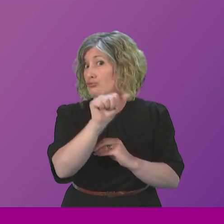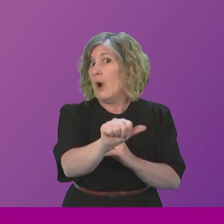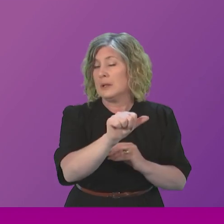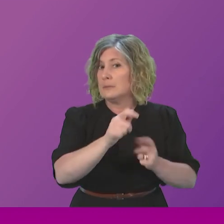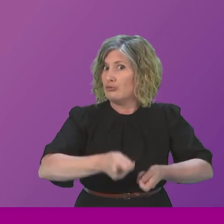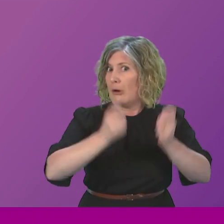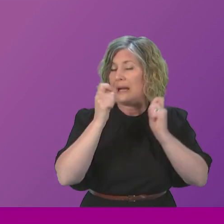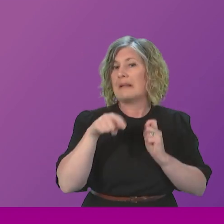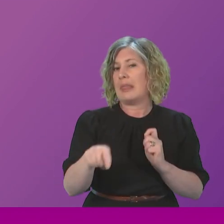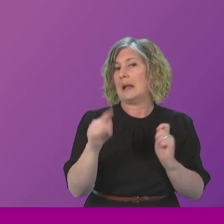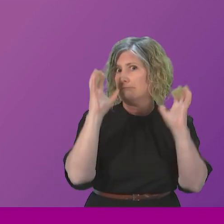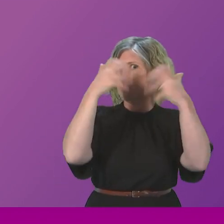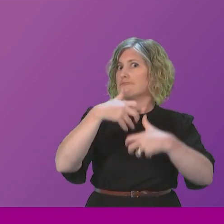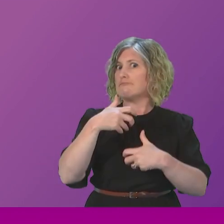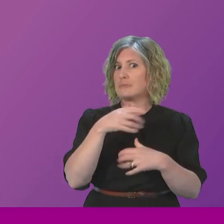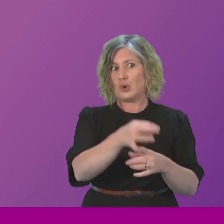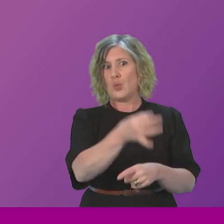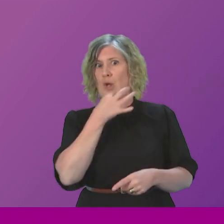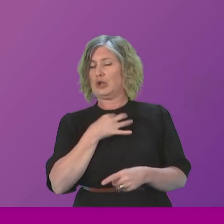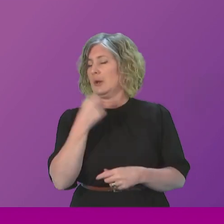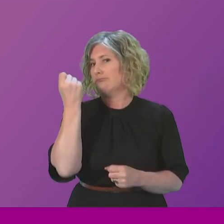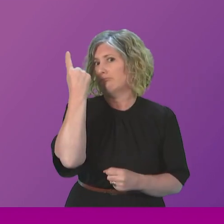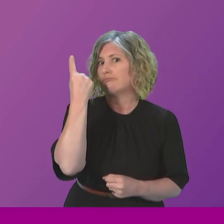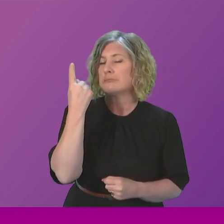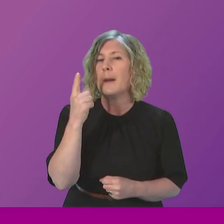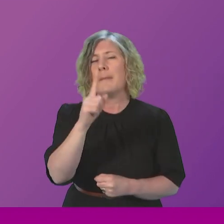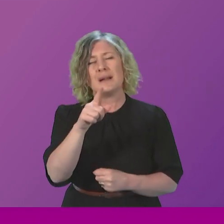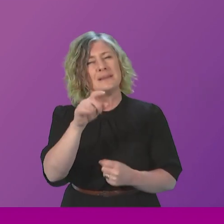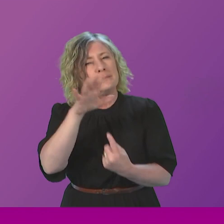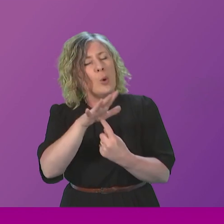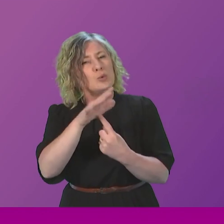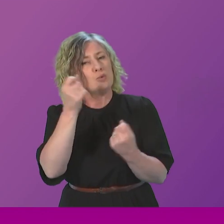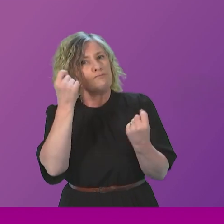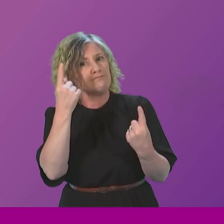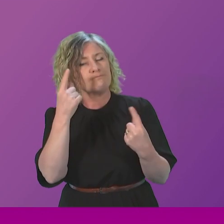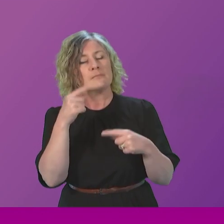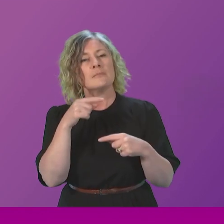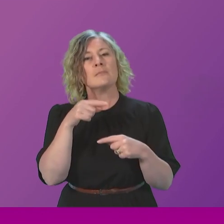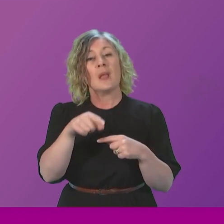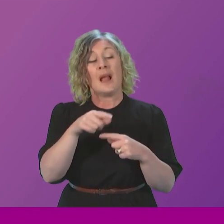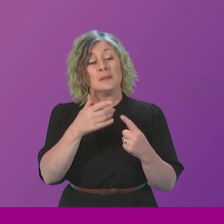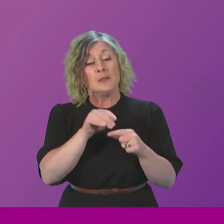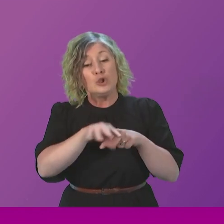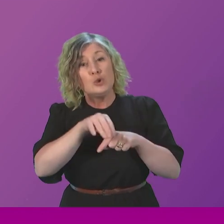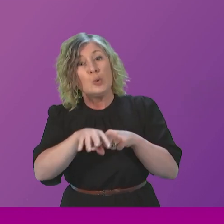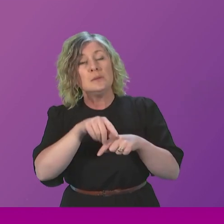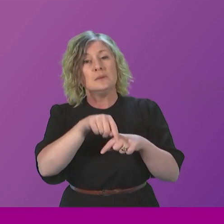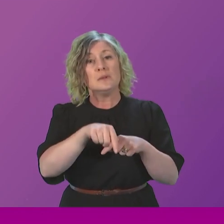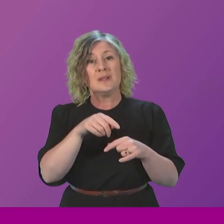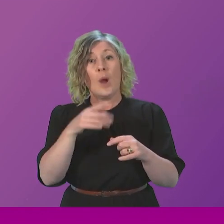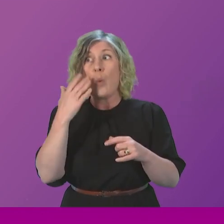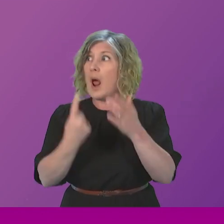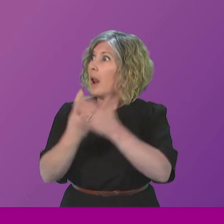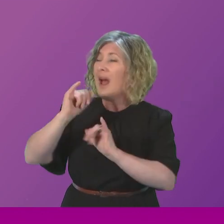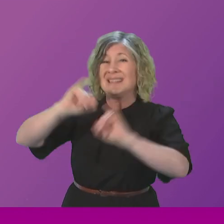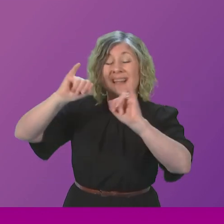in his question to me. But they are also integral. They are integral to ensuring that sewers don't, during periods of heavy